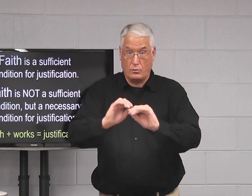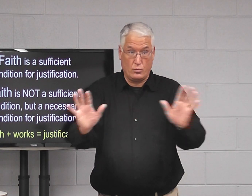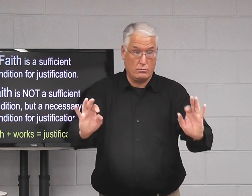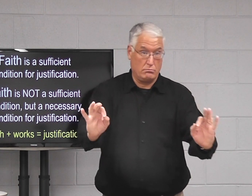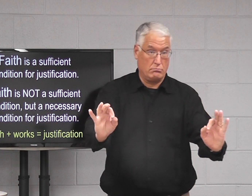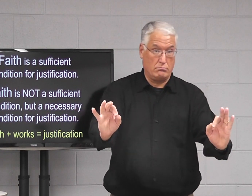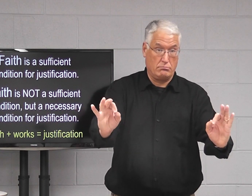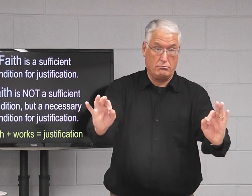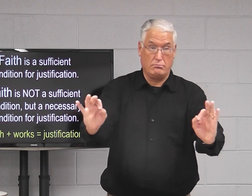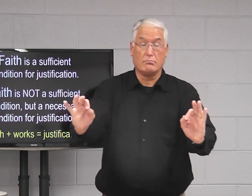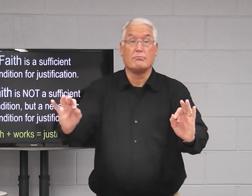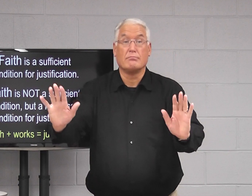Everybody okay with that?